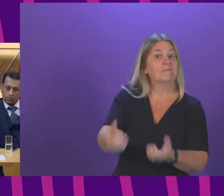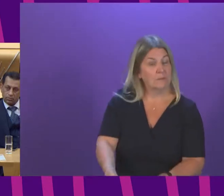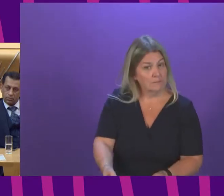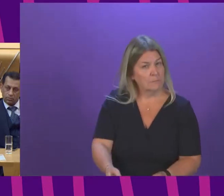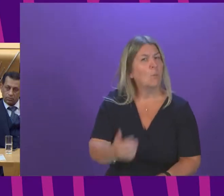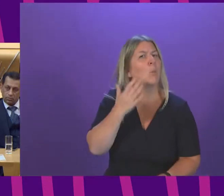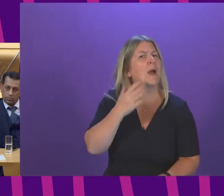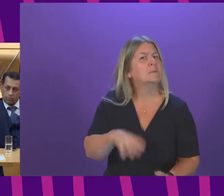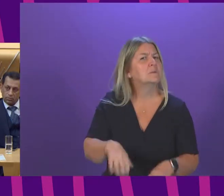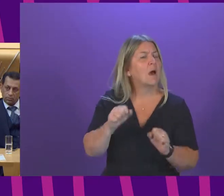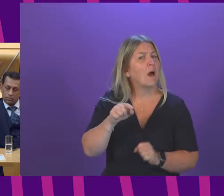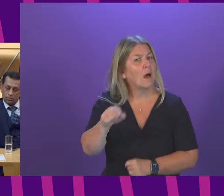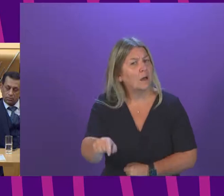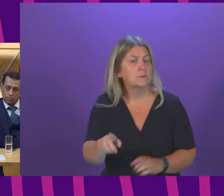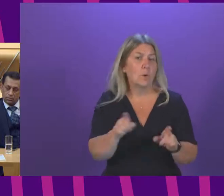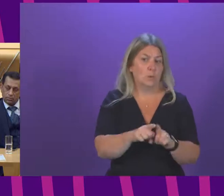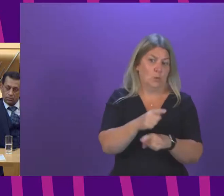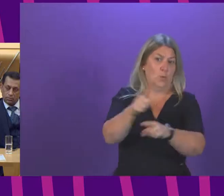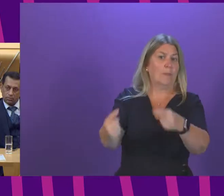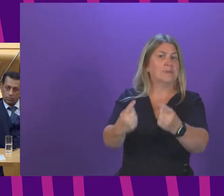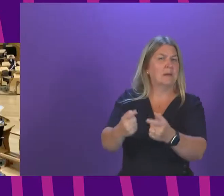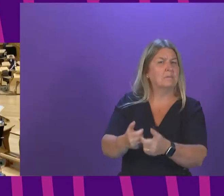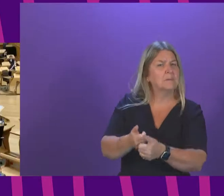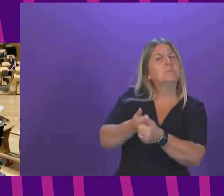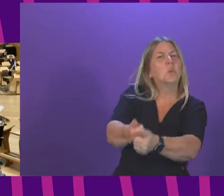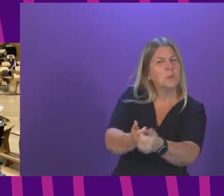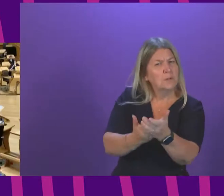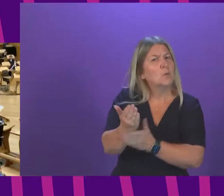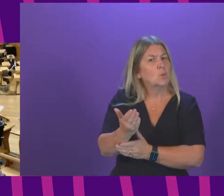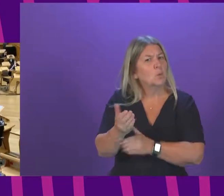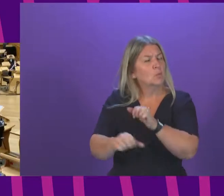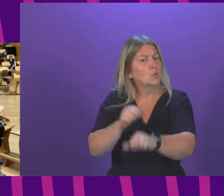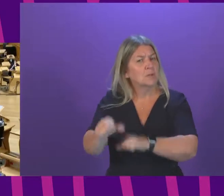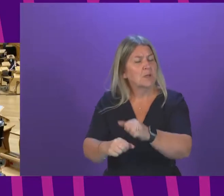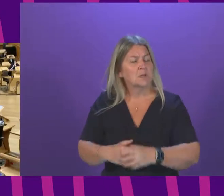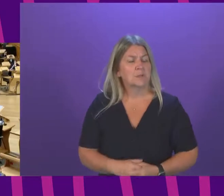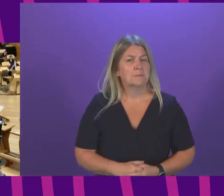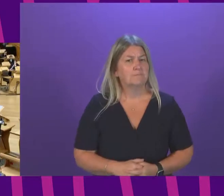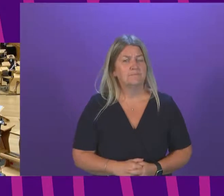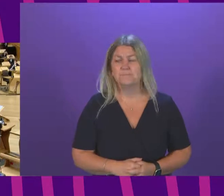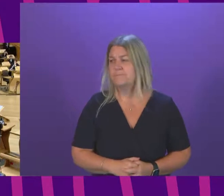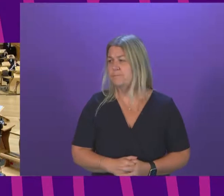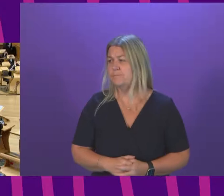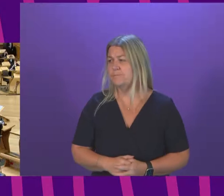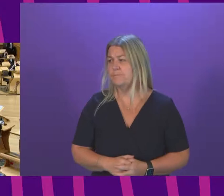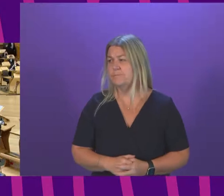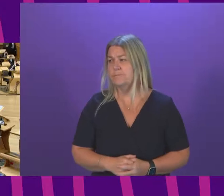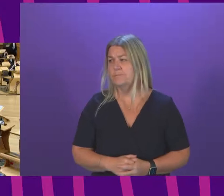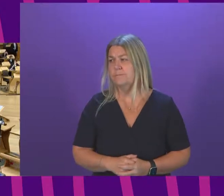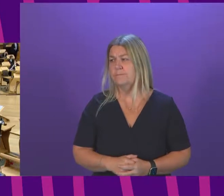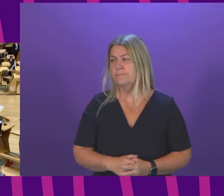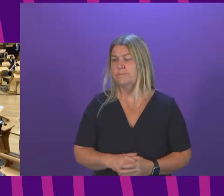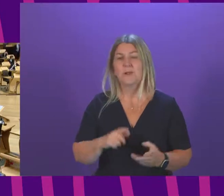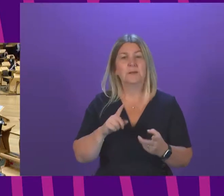Forum, which will ensure survivors are supported throughout the process? Deputy First Minister. The... In relation